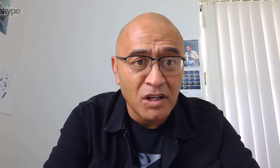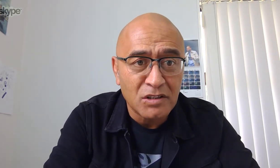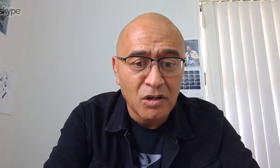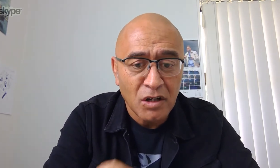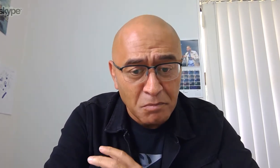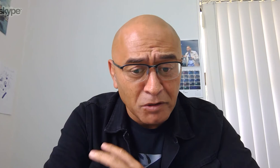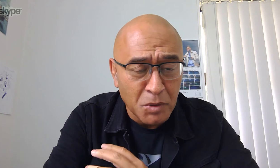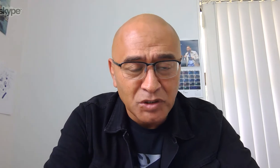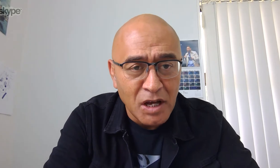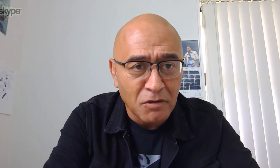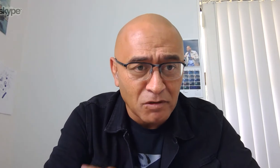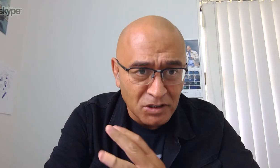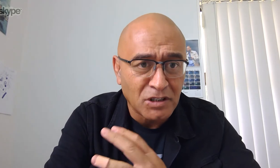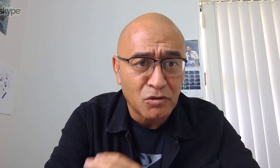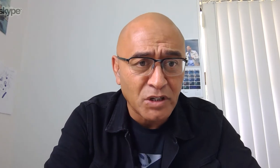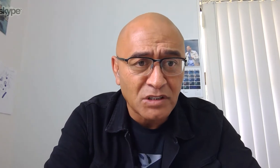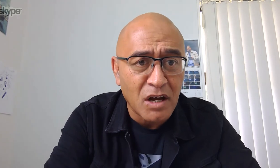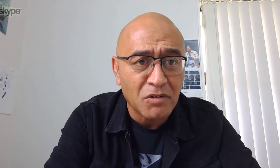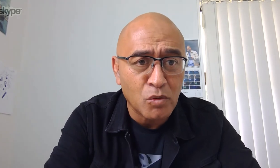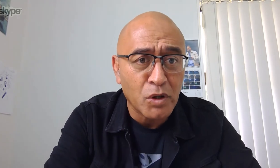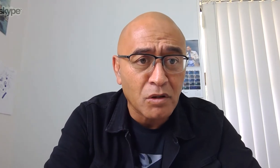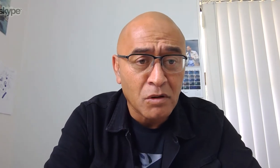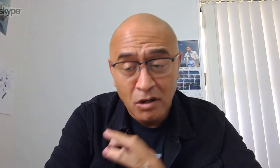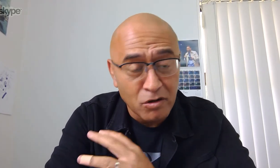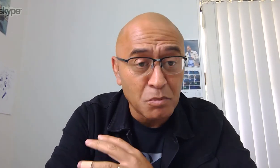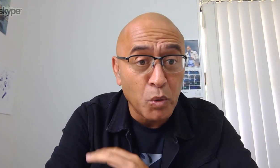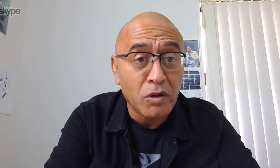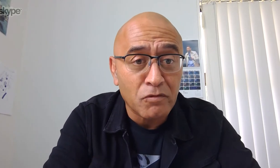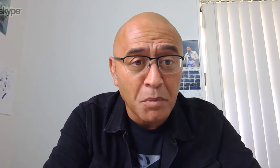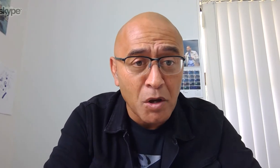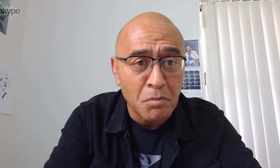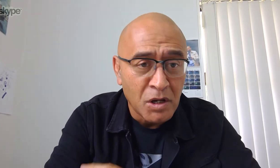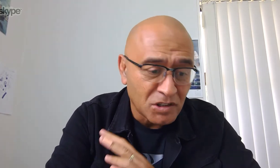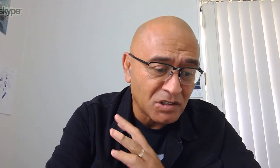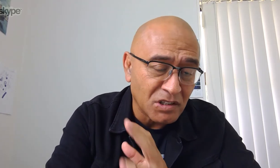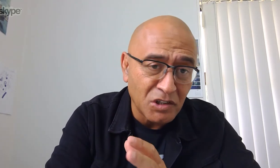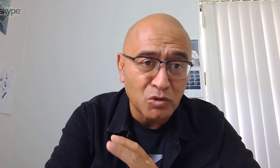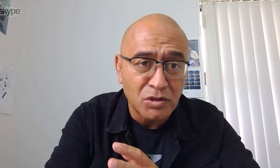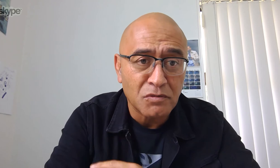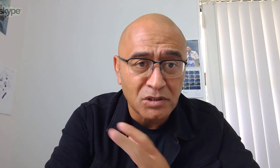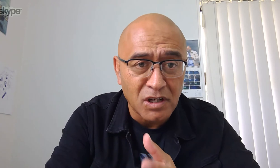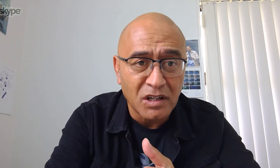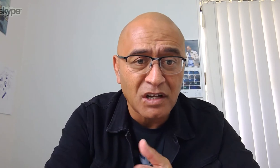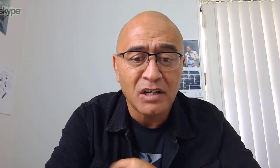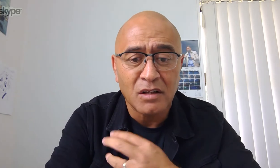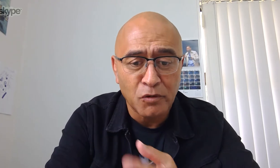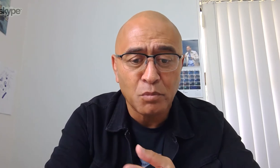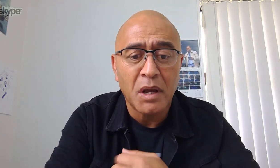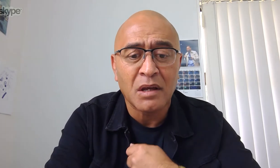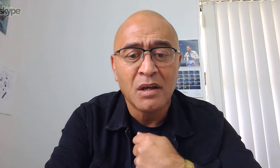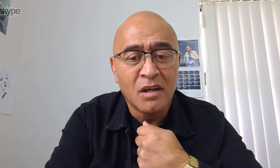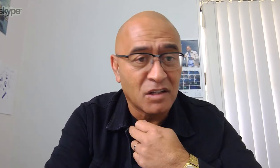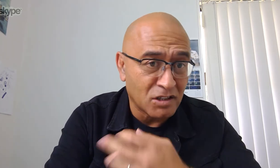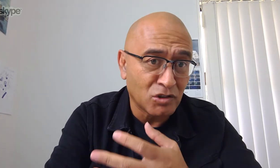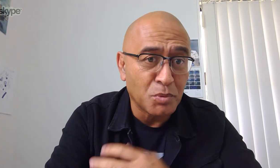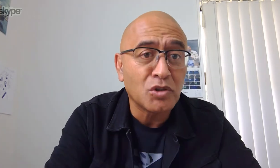into lockdown. So, you know, my staff – I've got 63 staff. They're all working – a lot of them are working from home. Just the essential services like the clinic, the food